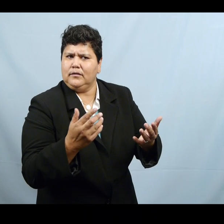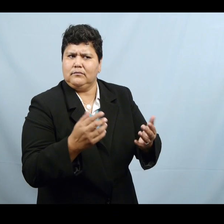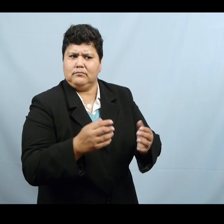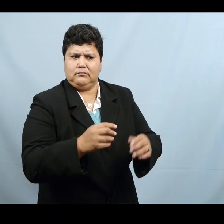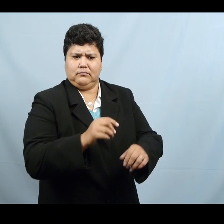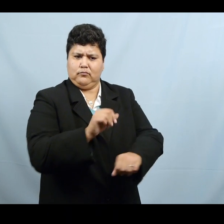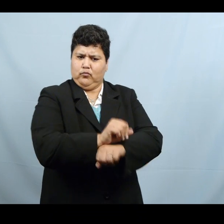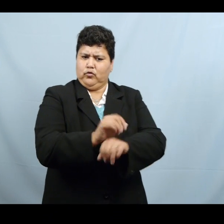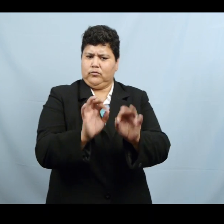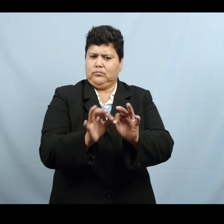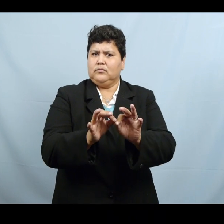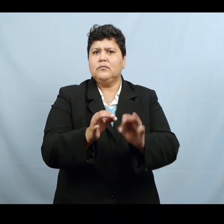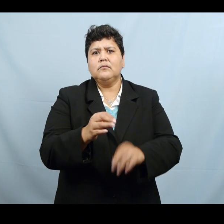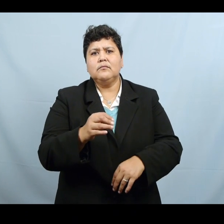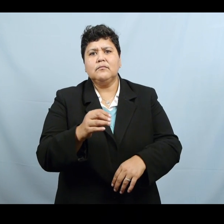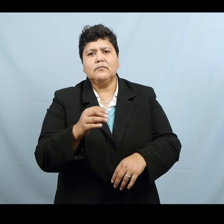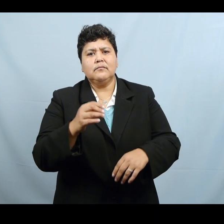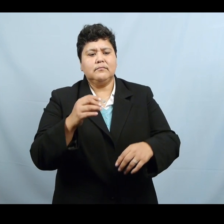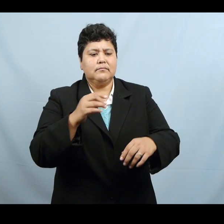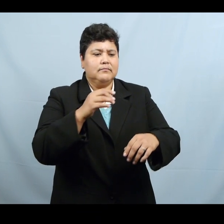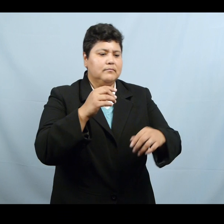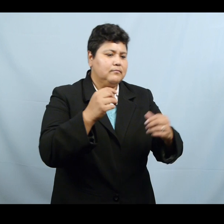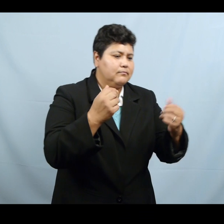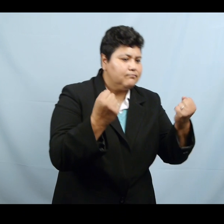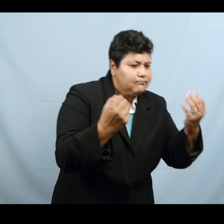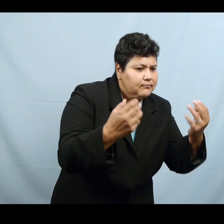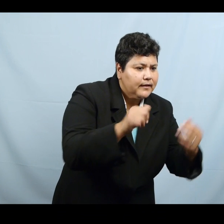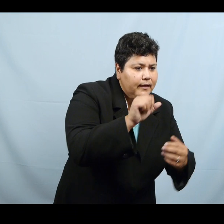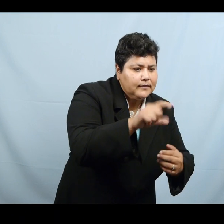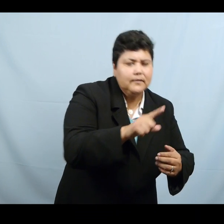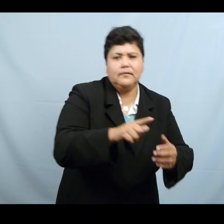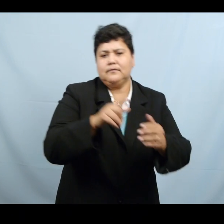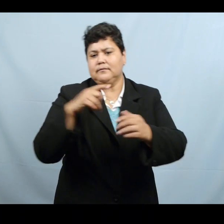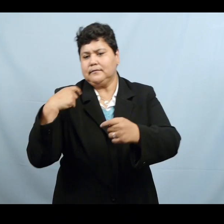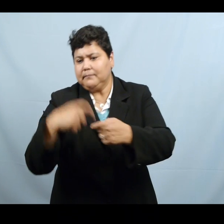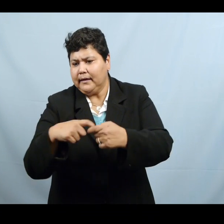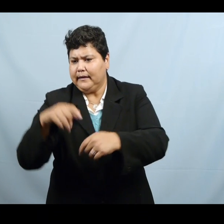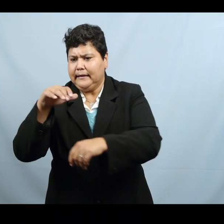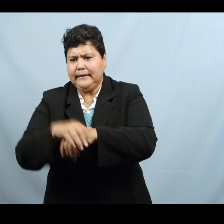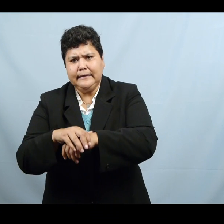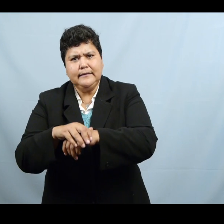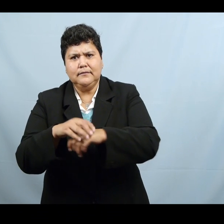which led to this video project highlighting the work of trilingual interpreters.